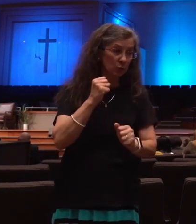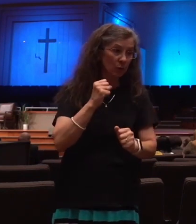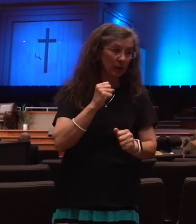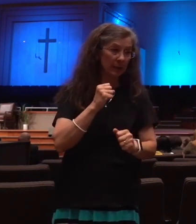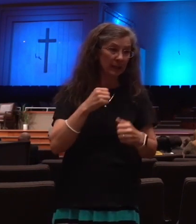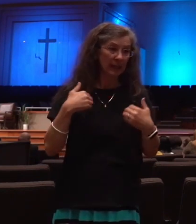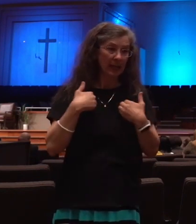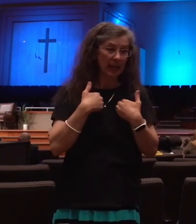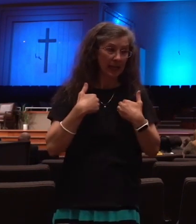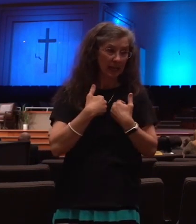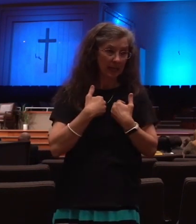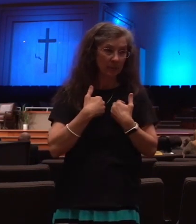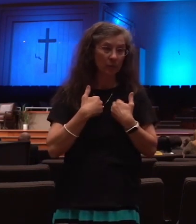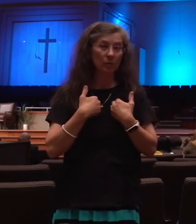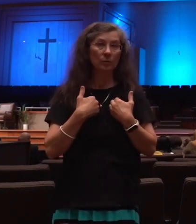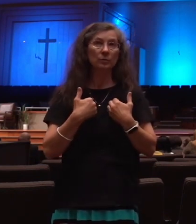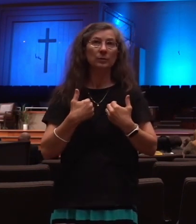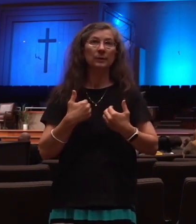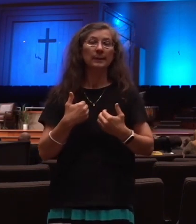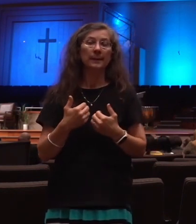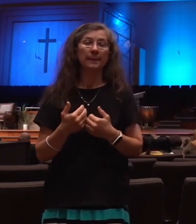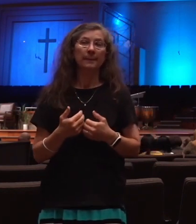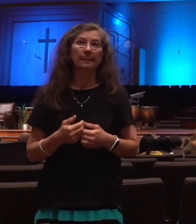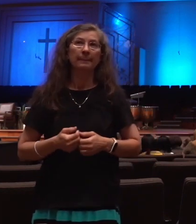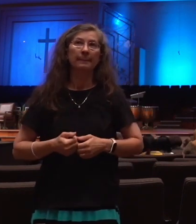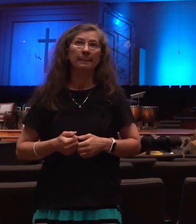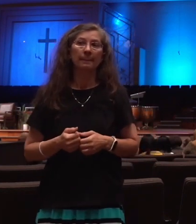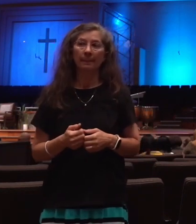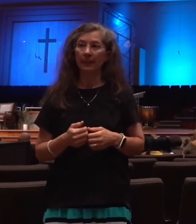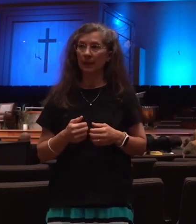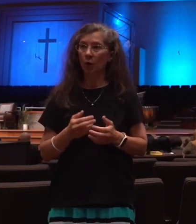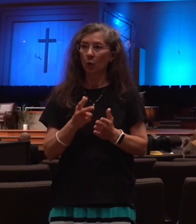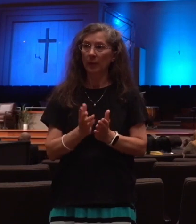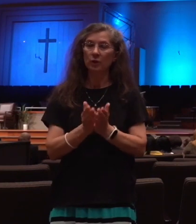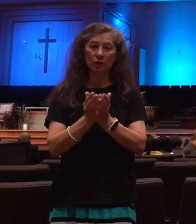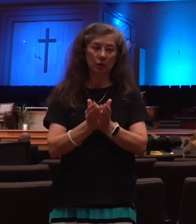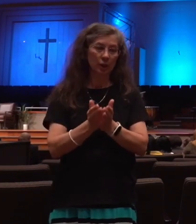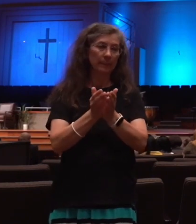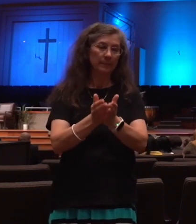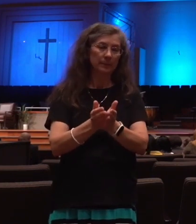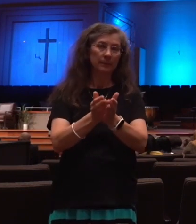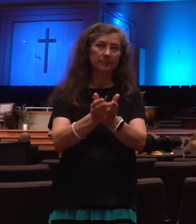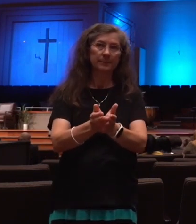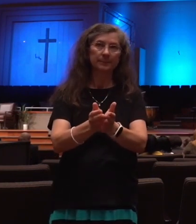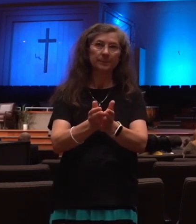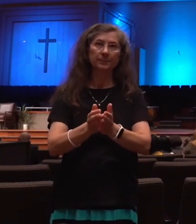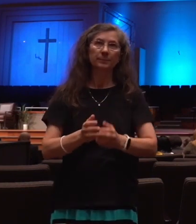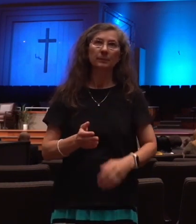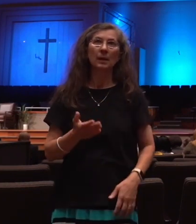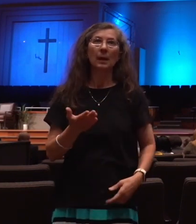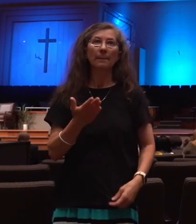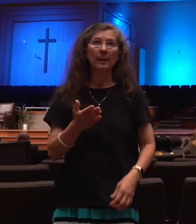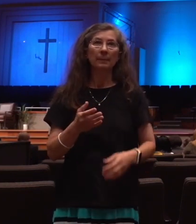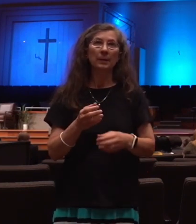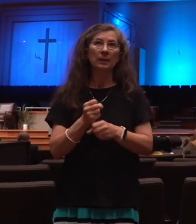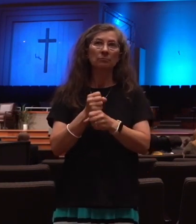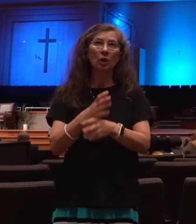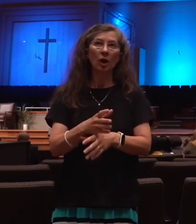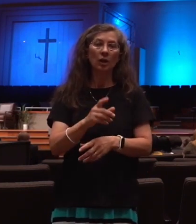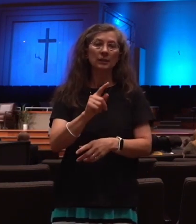And destroyed, no doubt, from the meteor itself that would probably create a tidal wave. And will